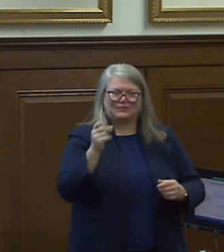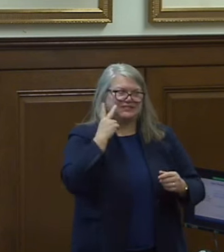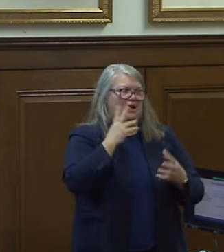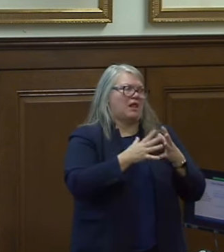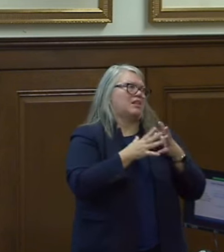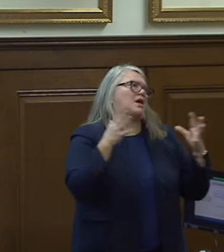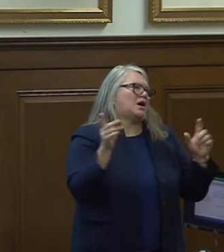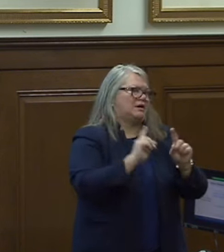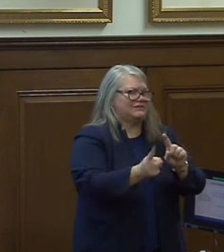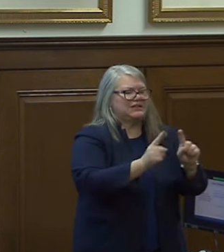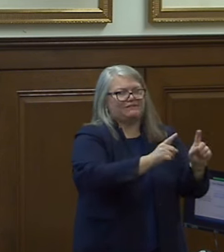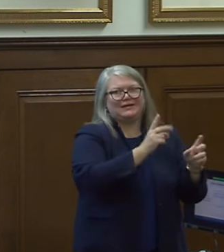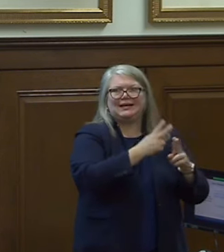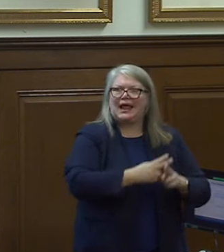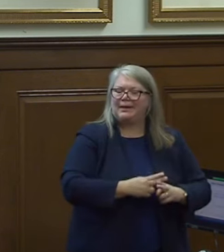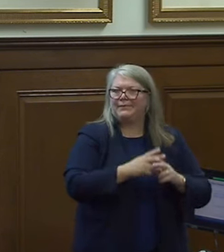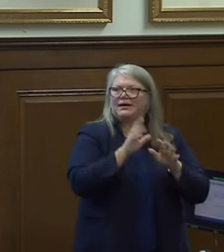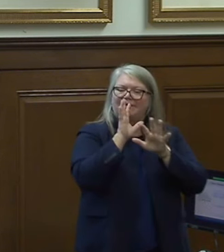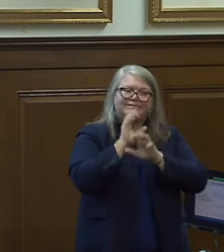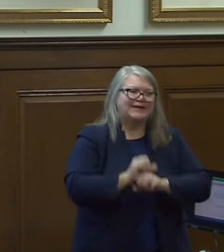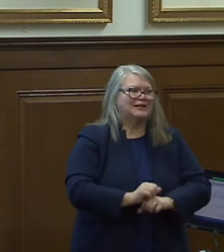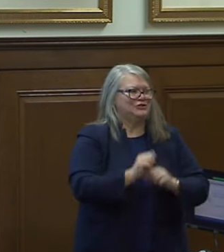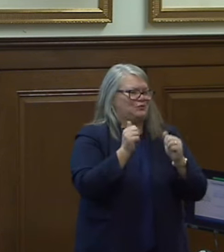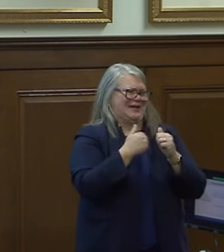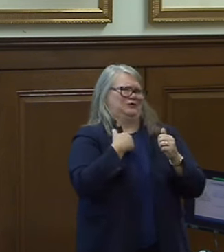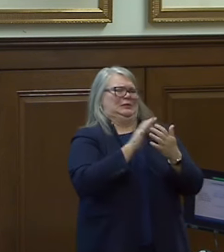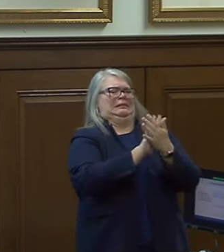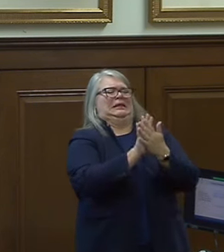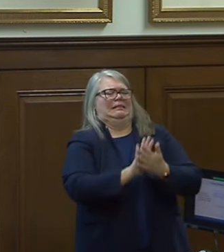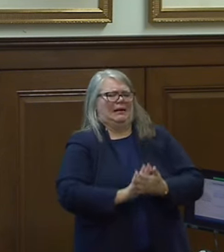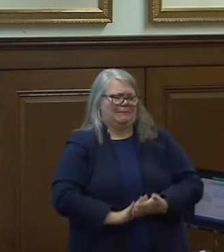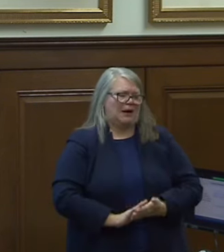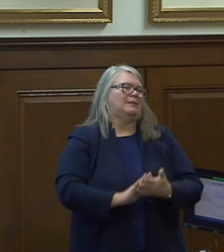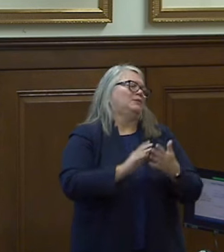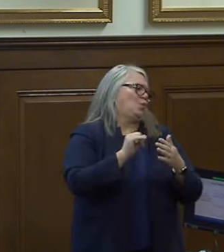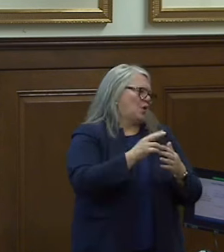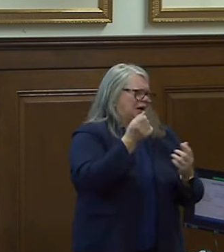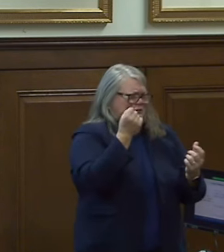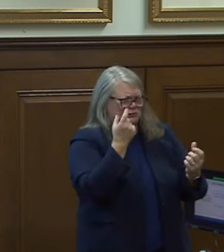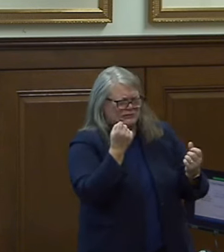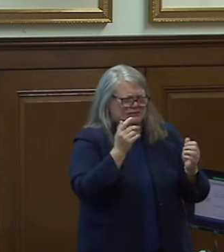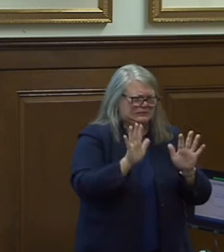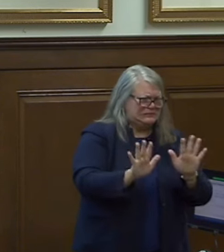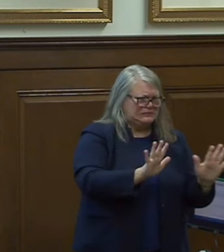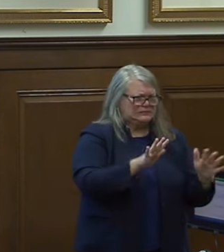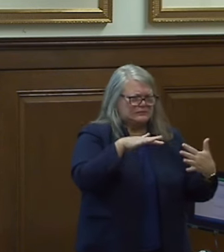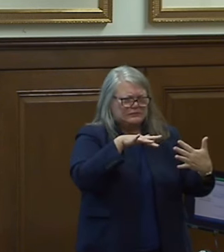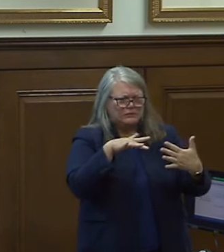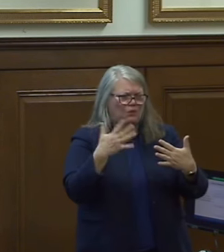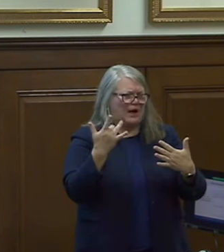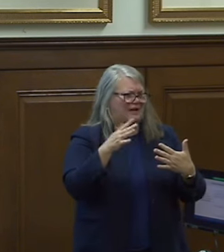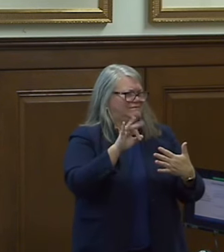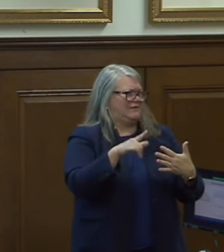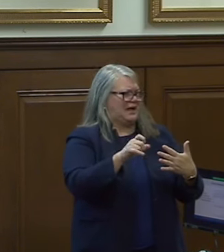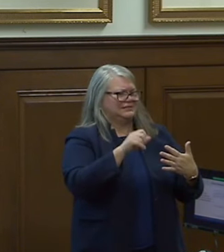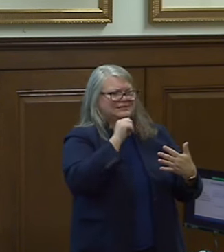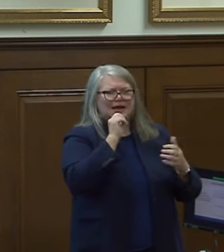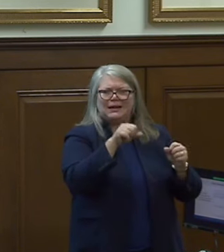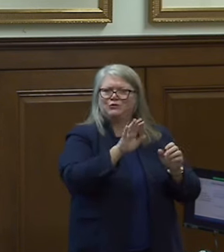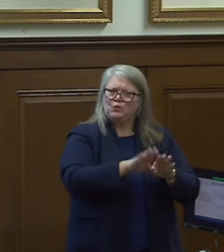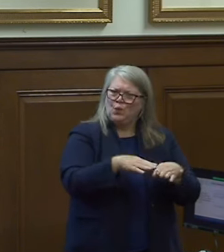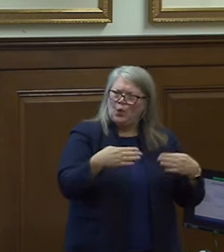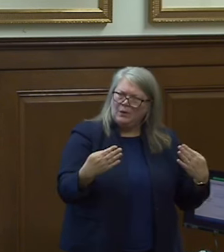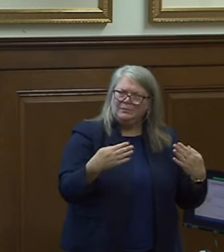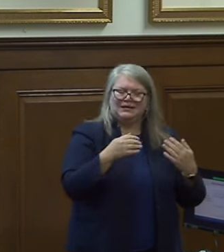sorts of file name conventions and would need to kind of clean them up or understand why a file isn't able to